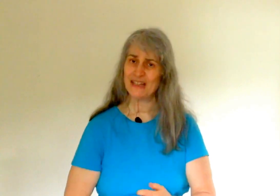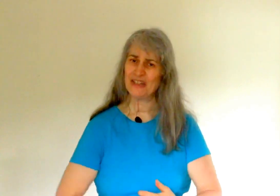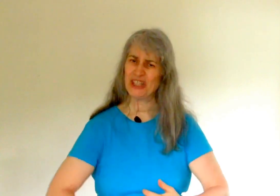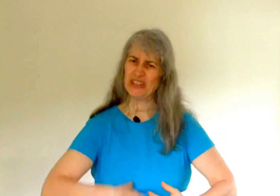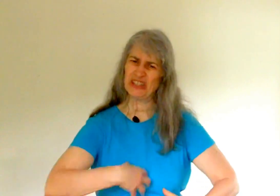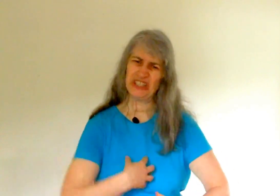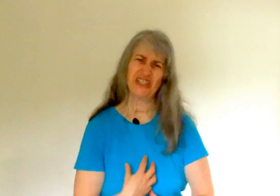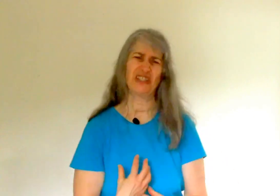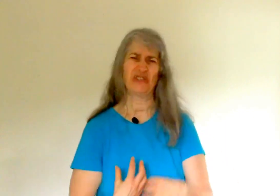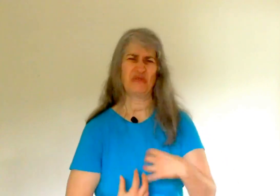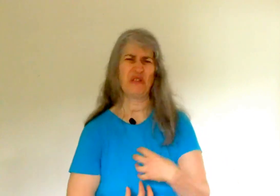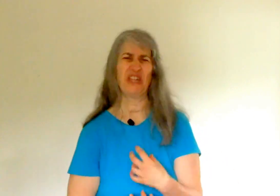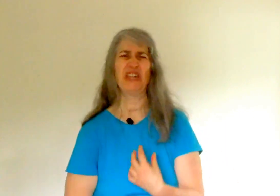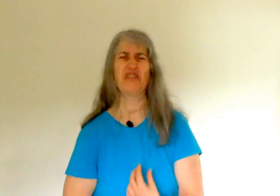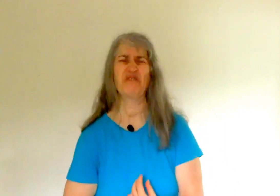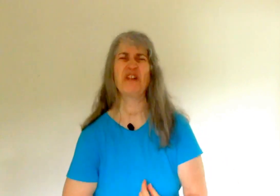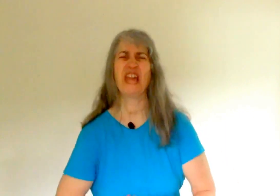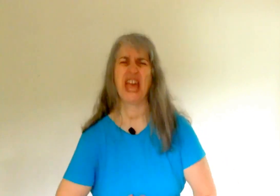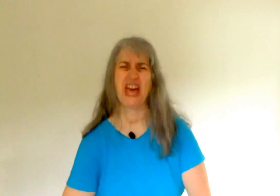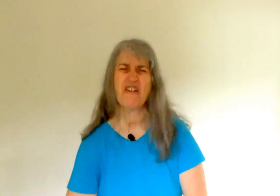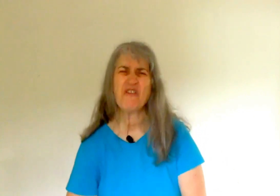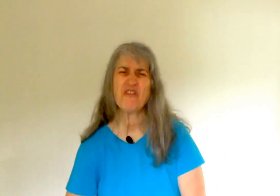energy, you're going to destroy your health.